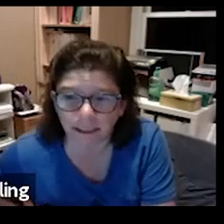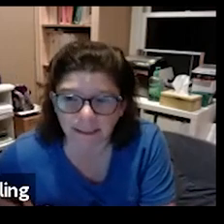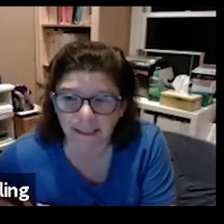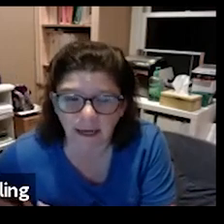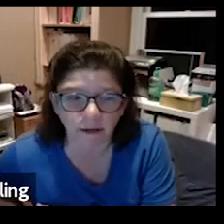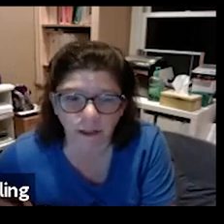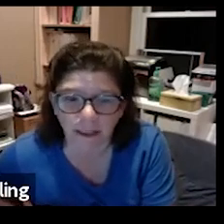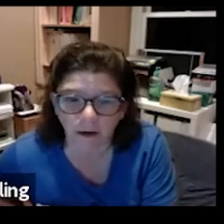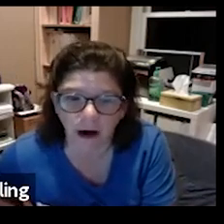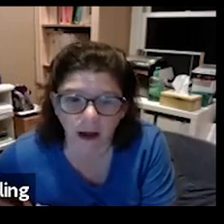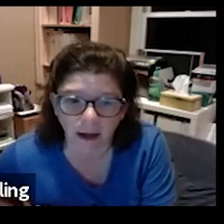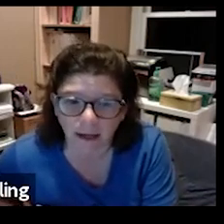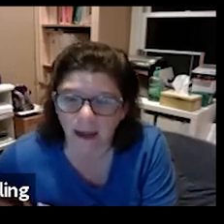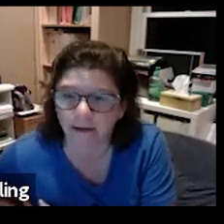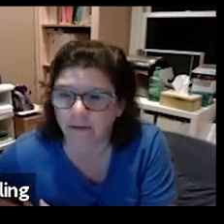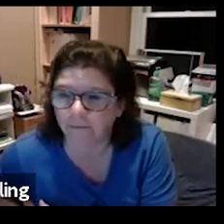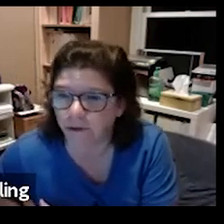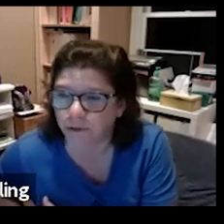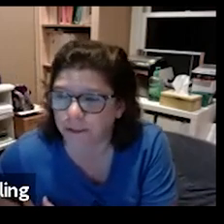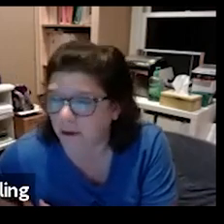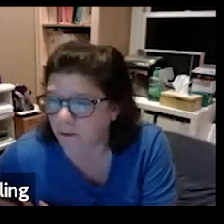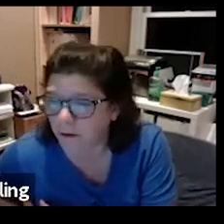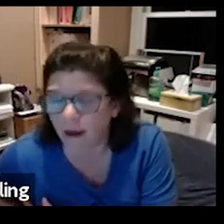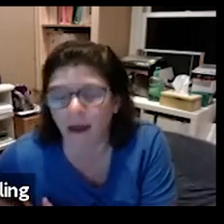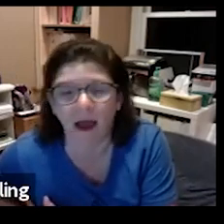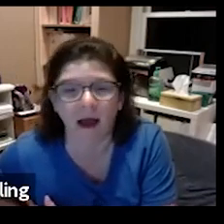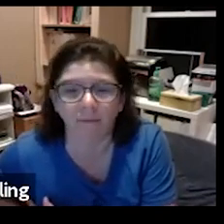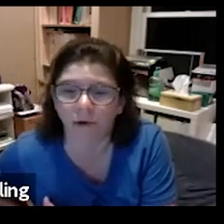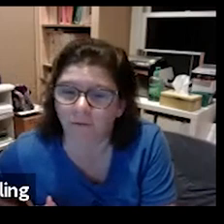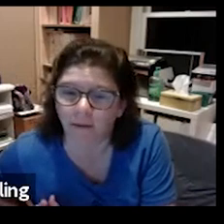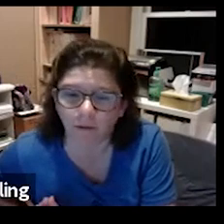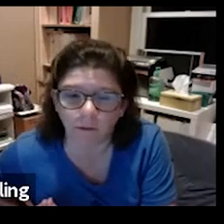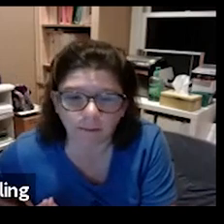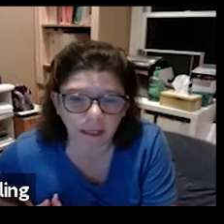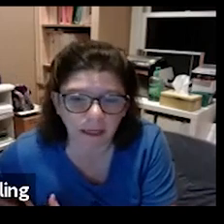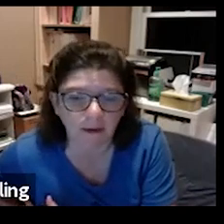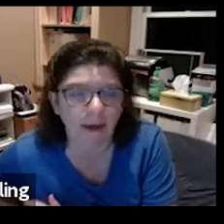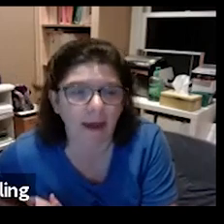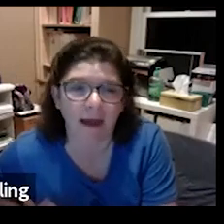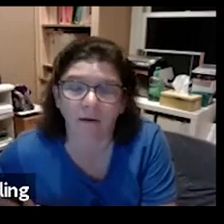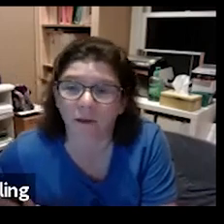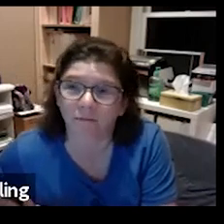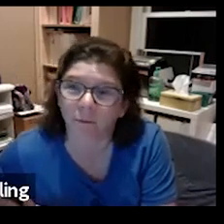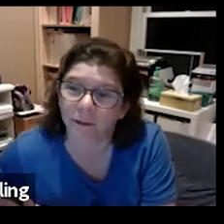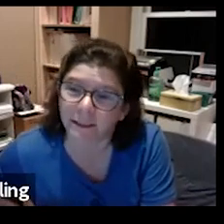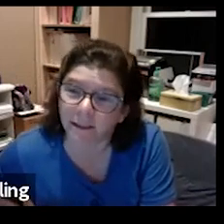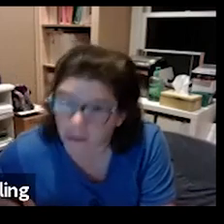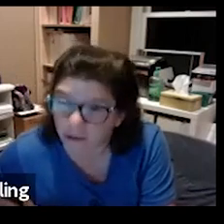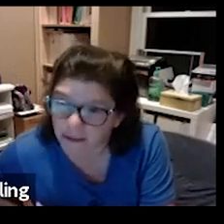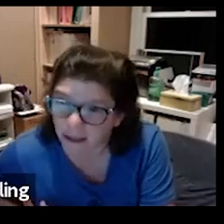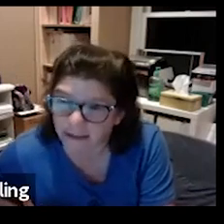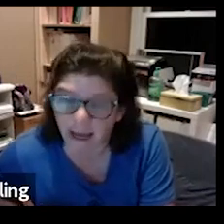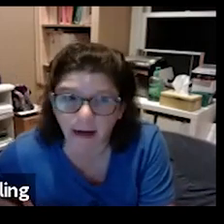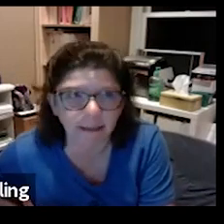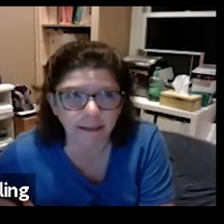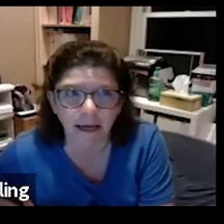sherry c-h-e-r-i at deafchildren.org you can find me on the website and we look forward to seeing you at our